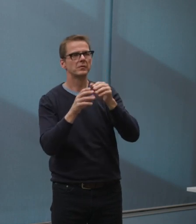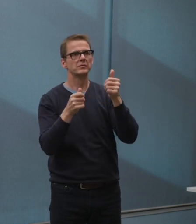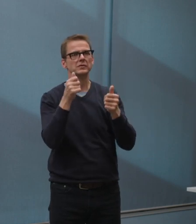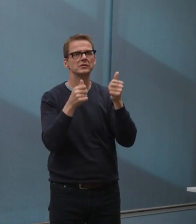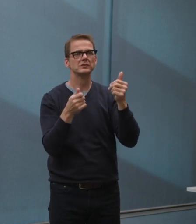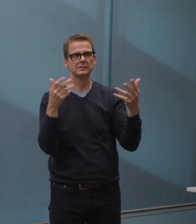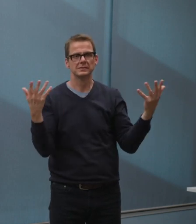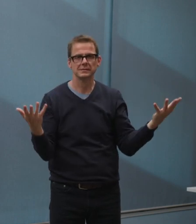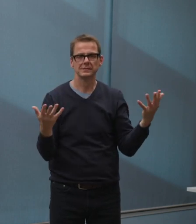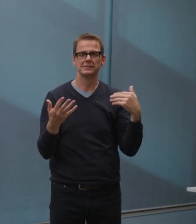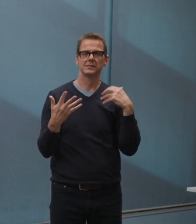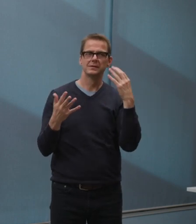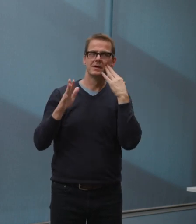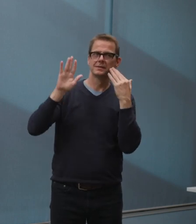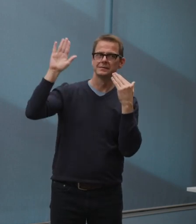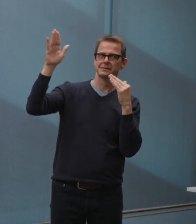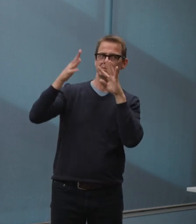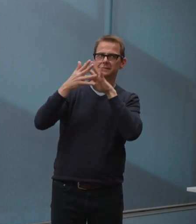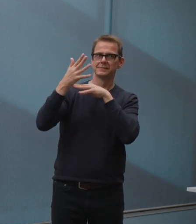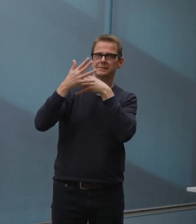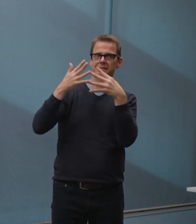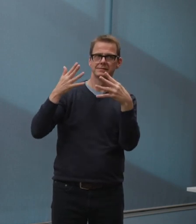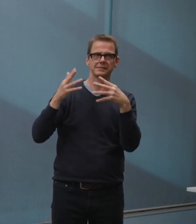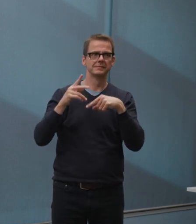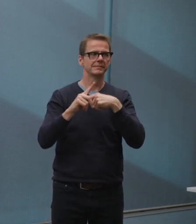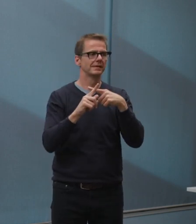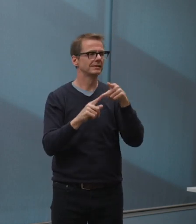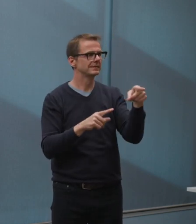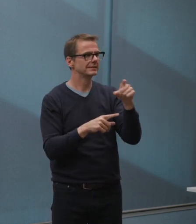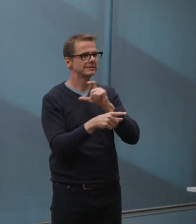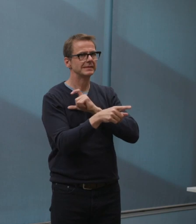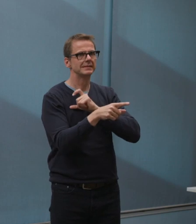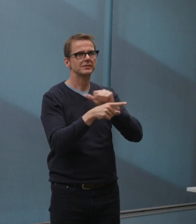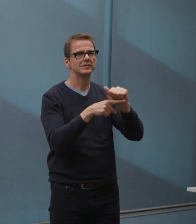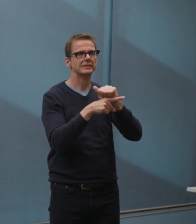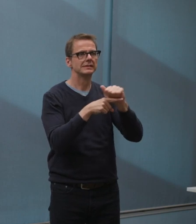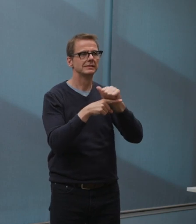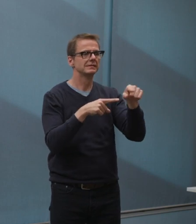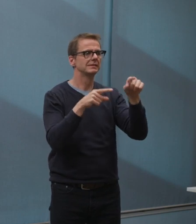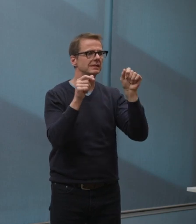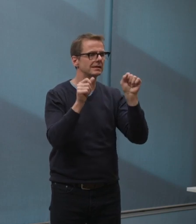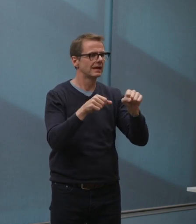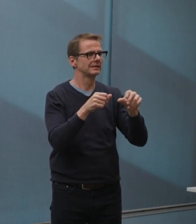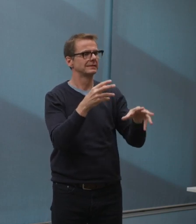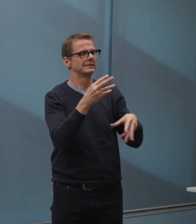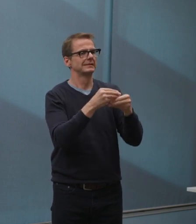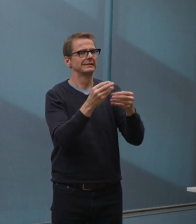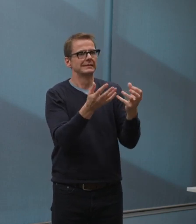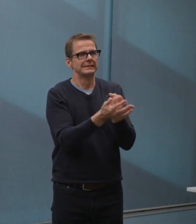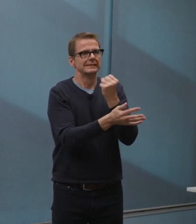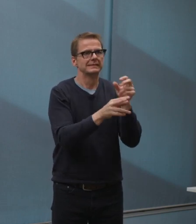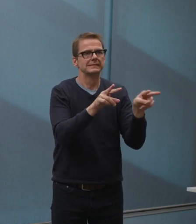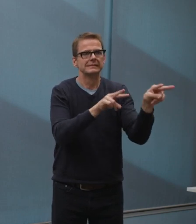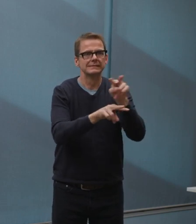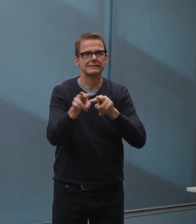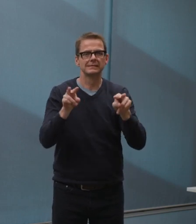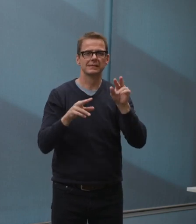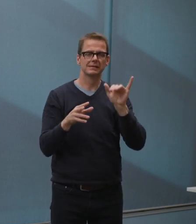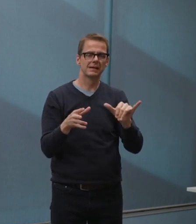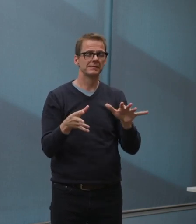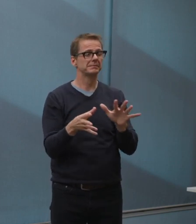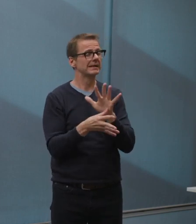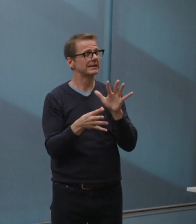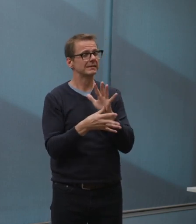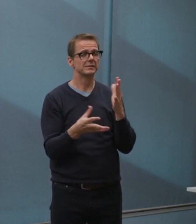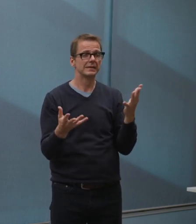patrons and workers at these establishments safe. Vinesh, did you have a follow-up question? Yes, this would